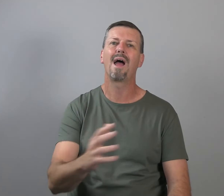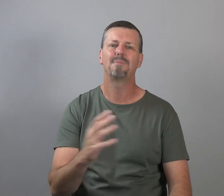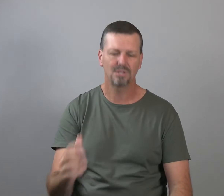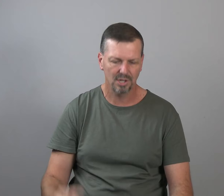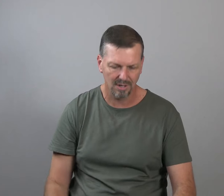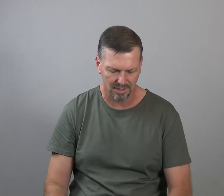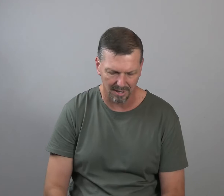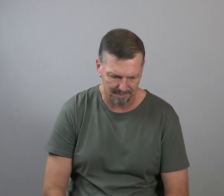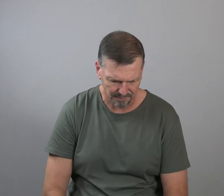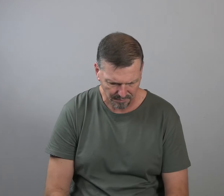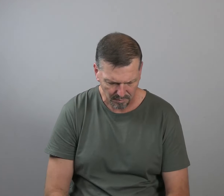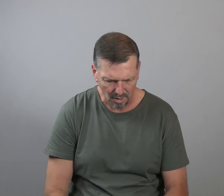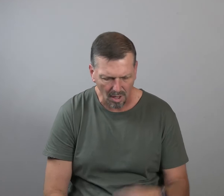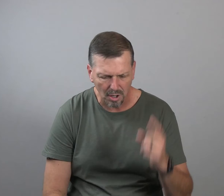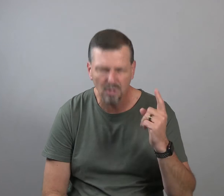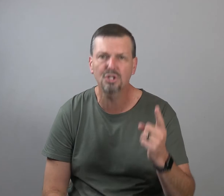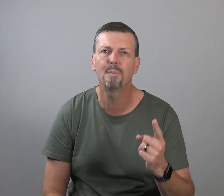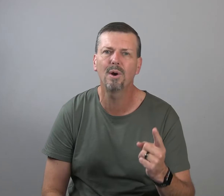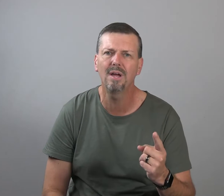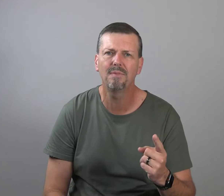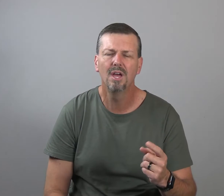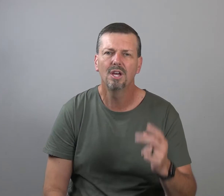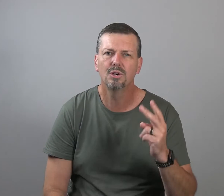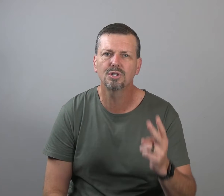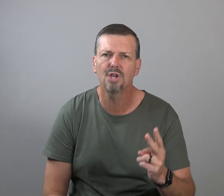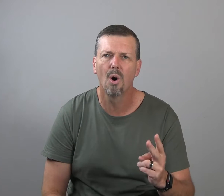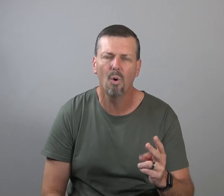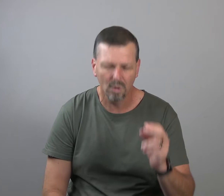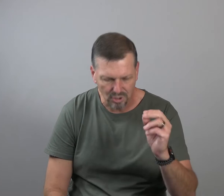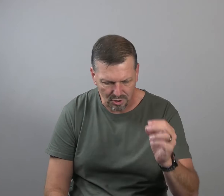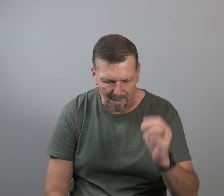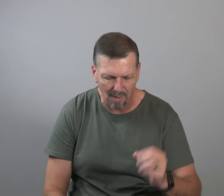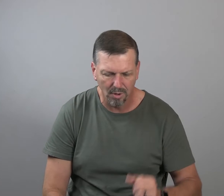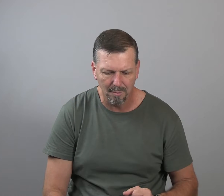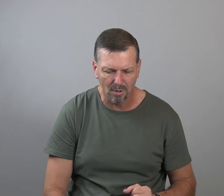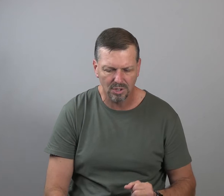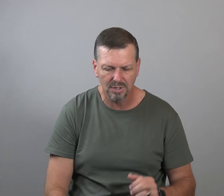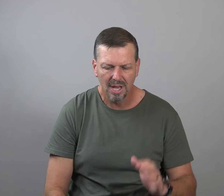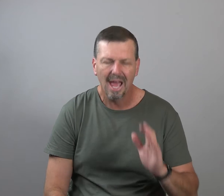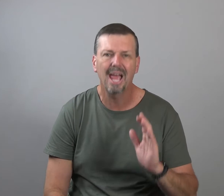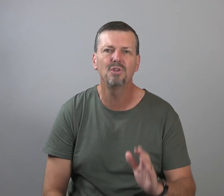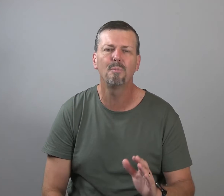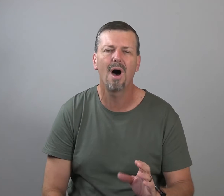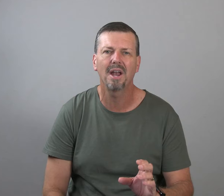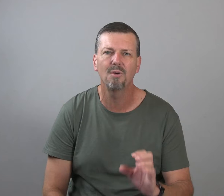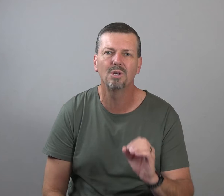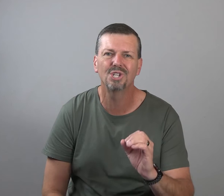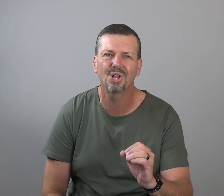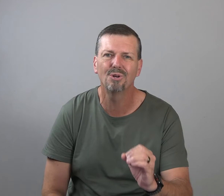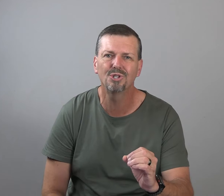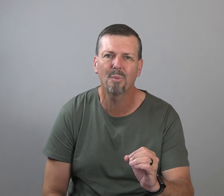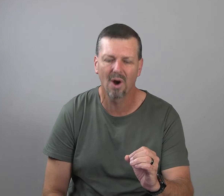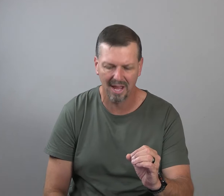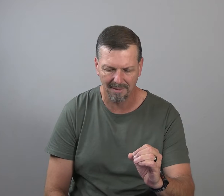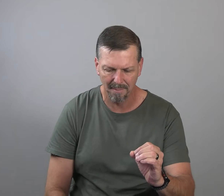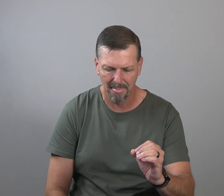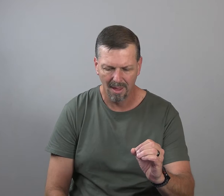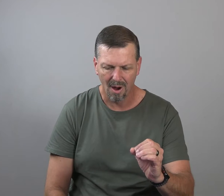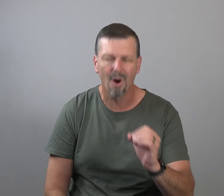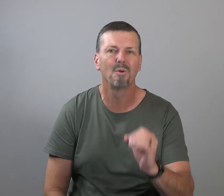wrap this series up. Your spirit, your soul, which is your mind, will, and emotions, and your body, which includes your brain, are